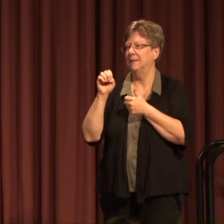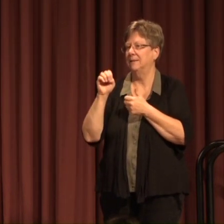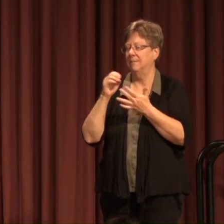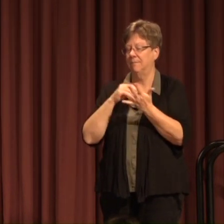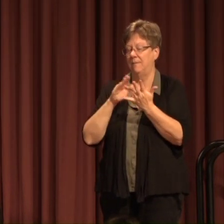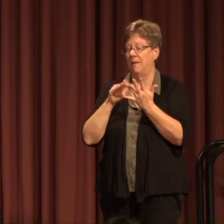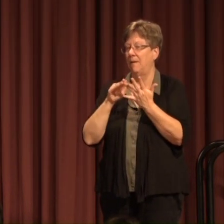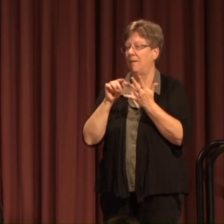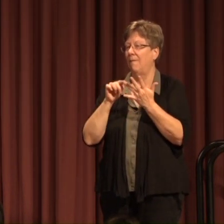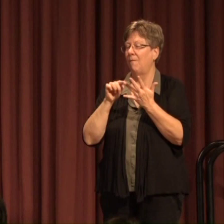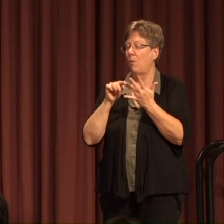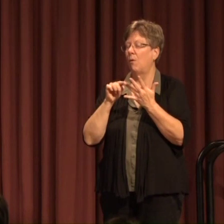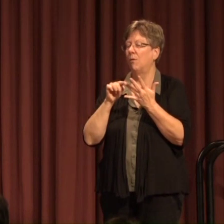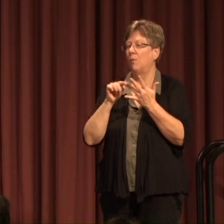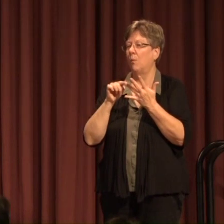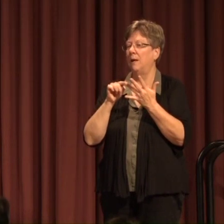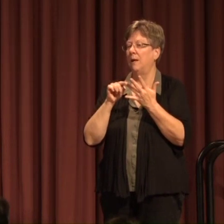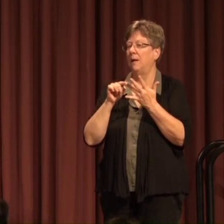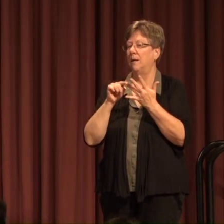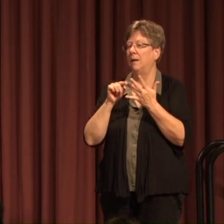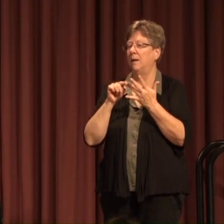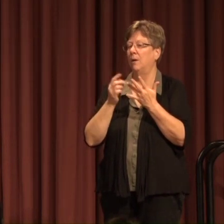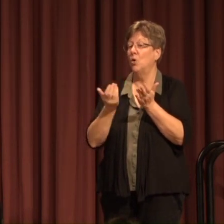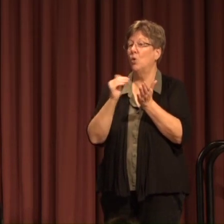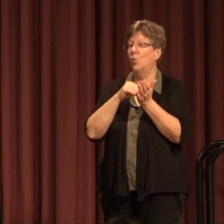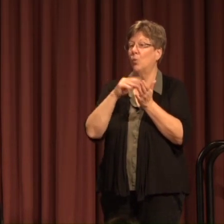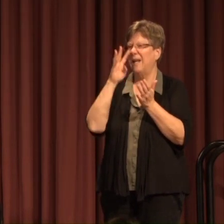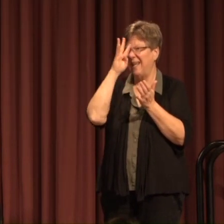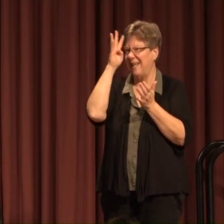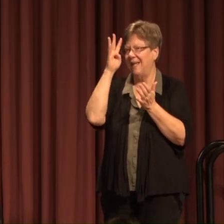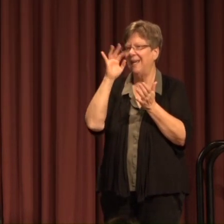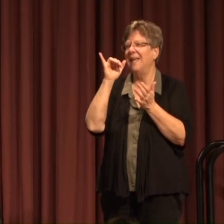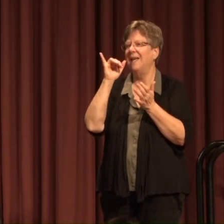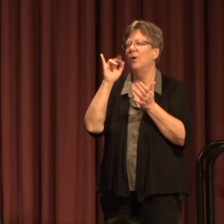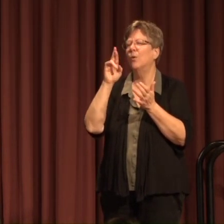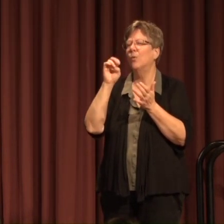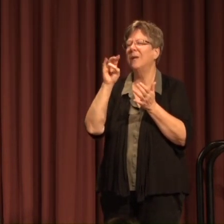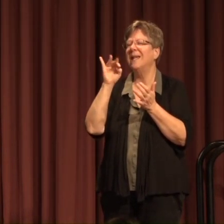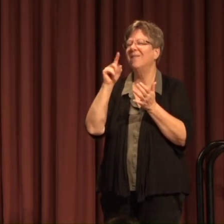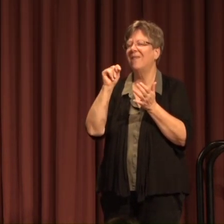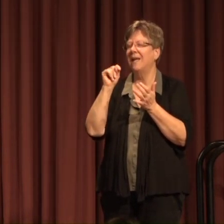The fourth one is Reinvent the heart of the curriculum